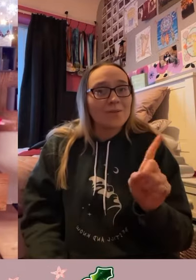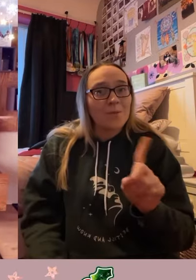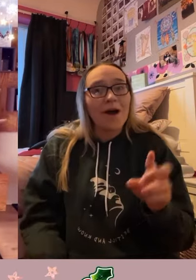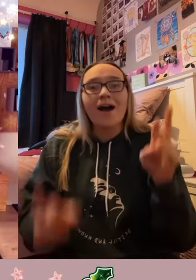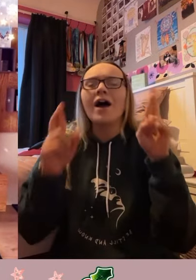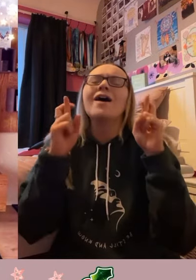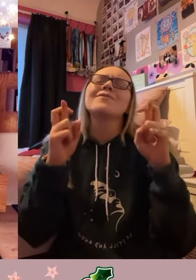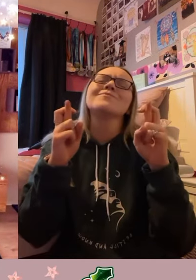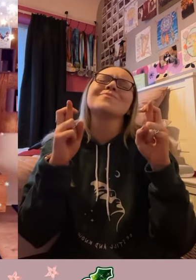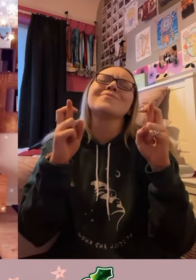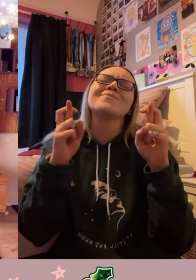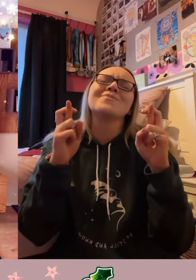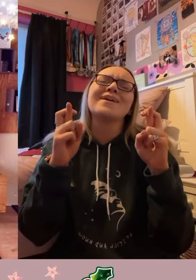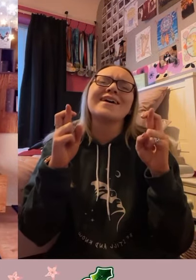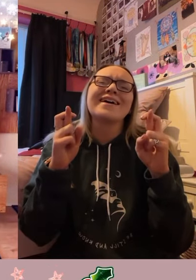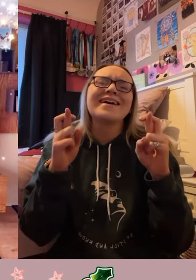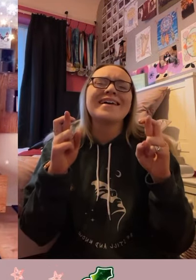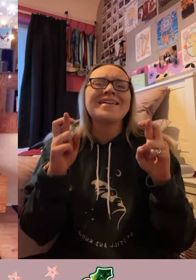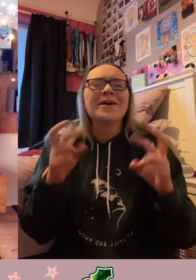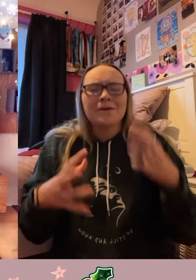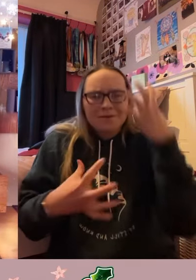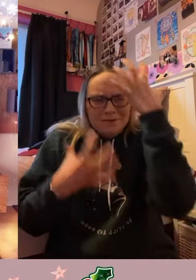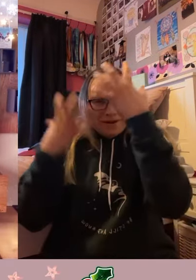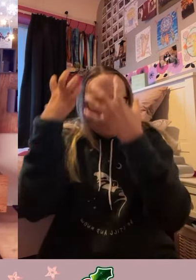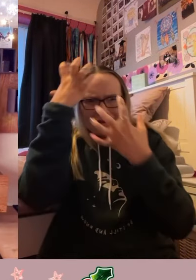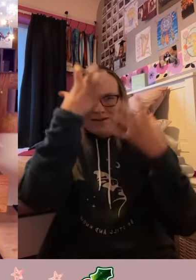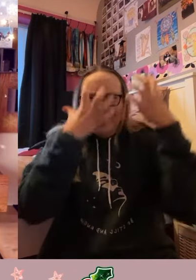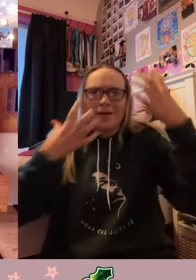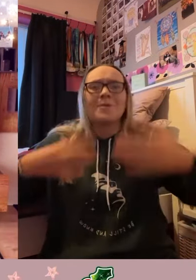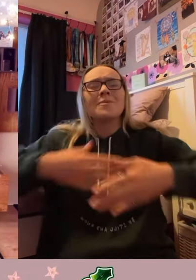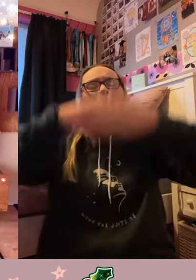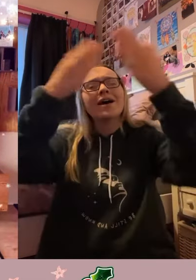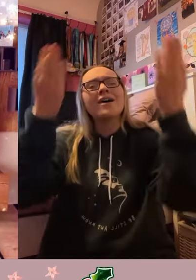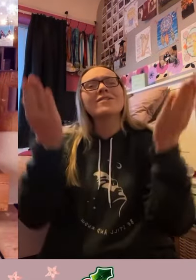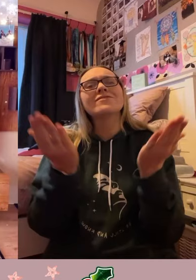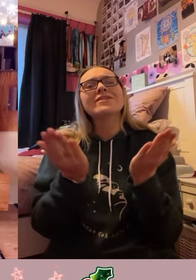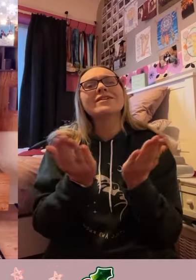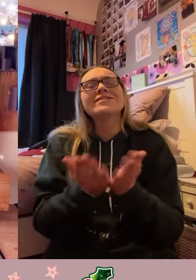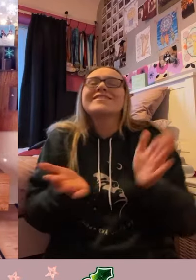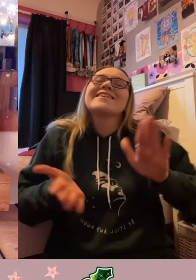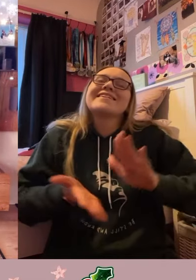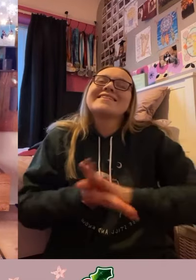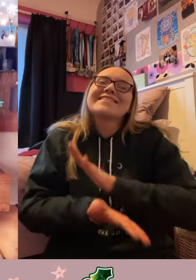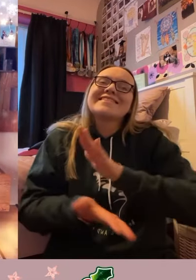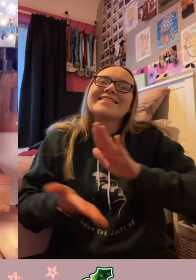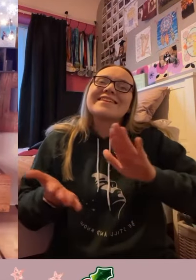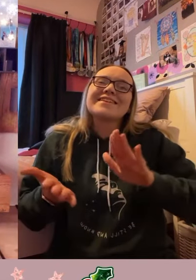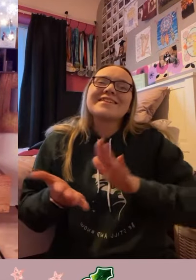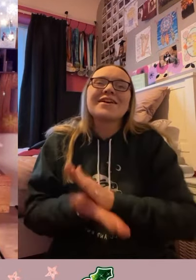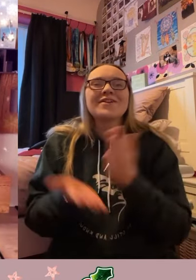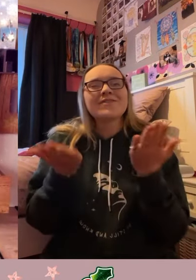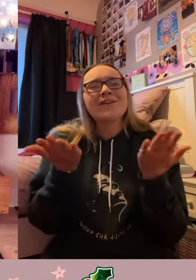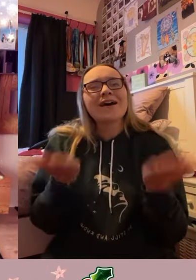hope, a weary world rejoices, for young